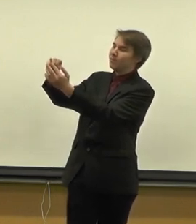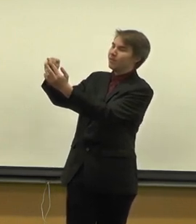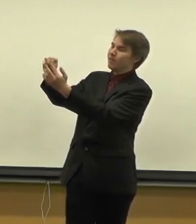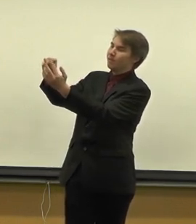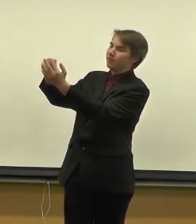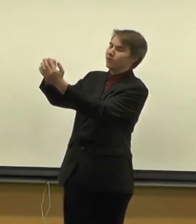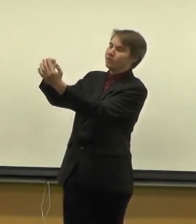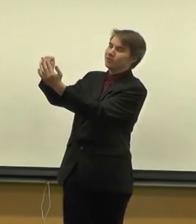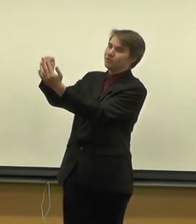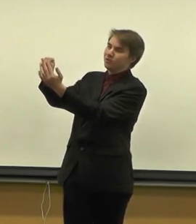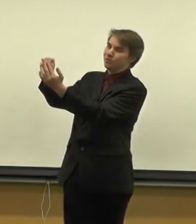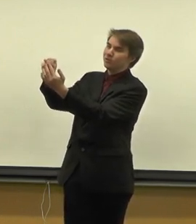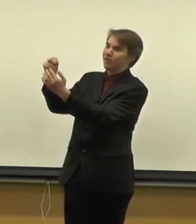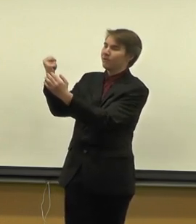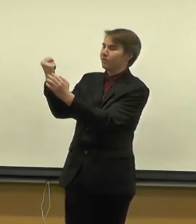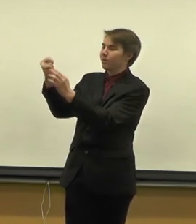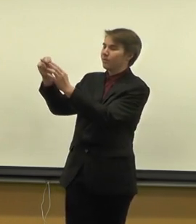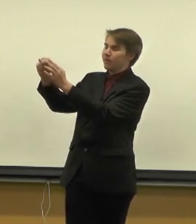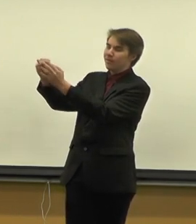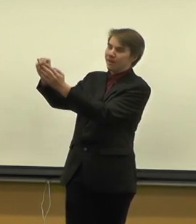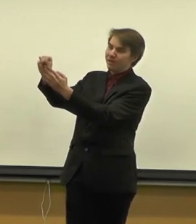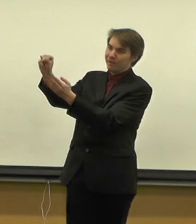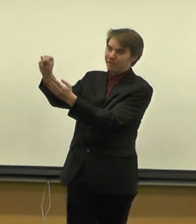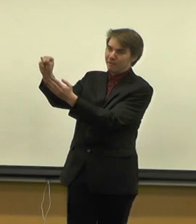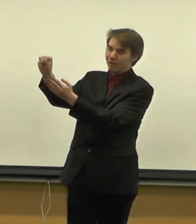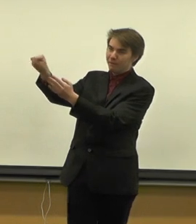but it's only two. So you have your thumb right there in the middle.